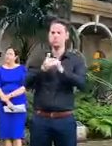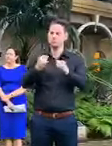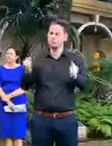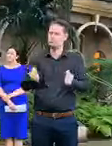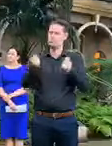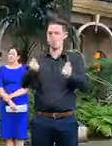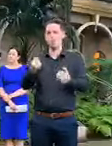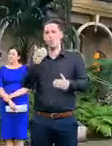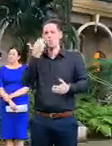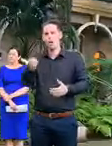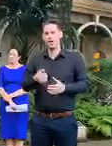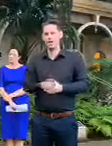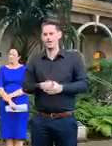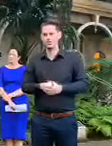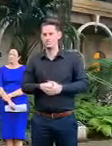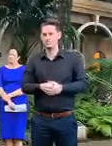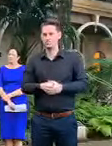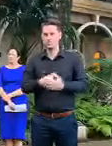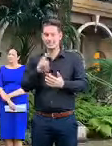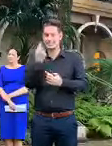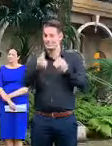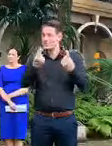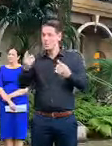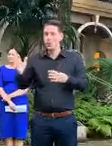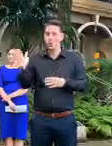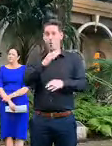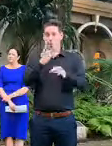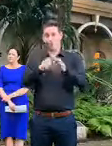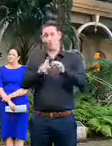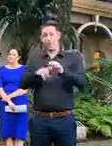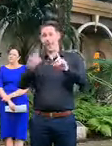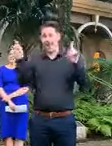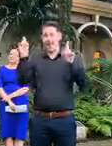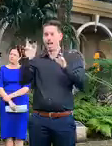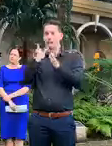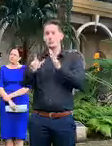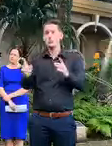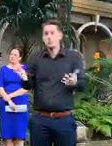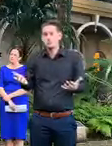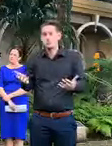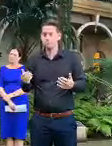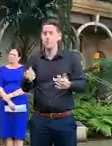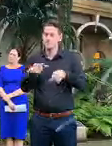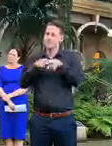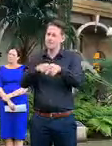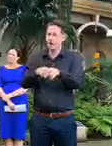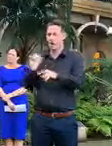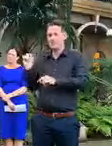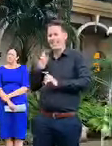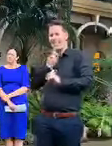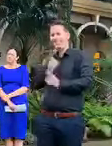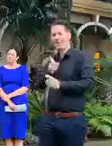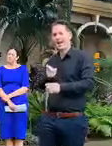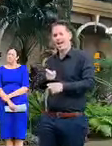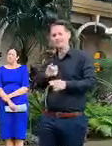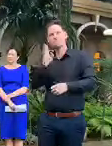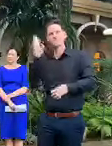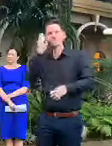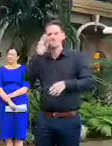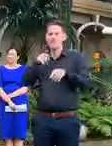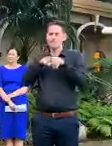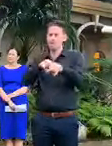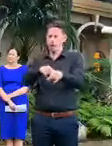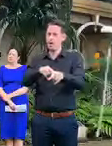What we all, every single one of us needs to do now is to follow the advice. It's really firm